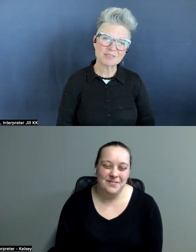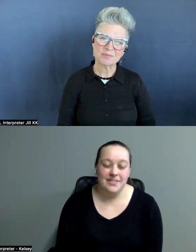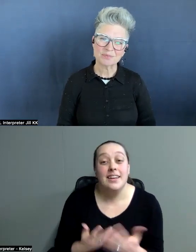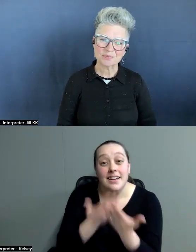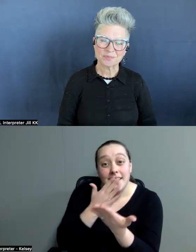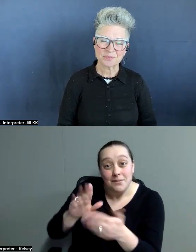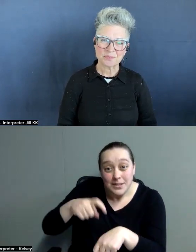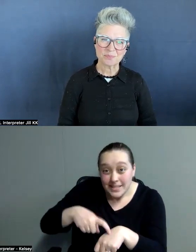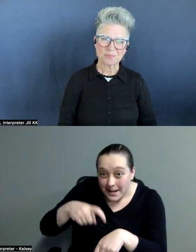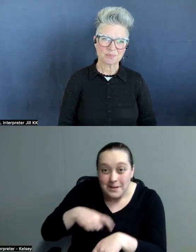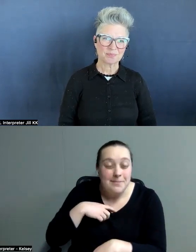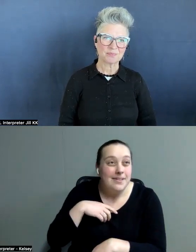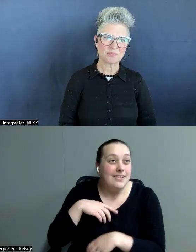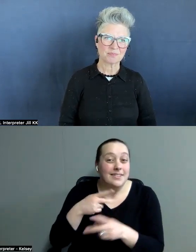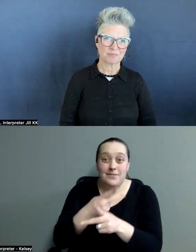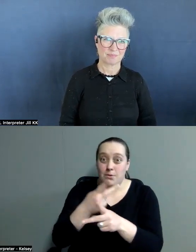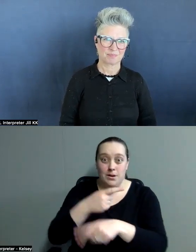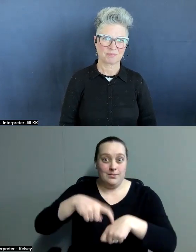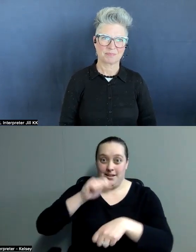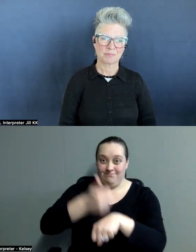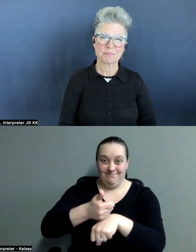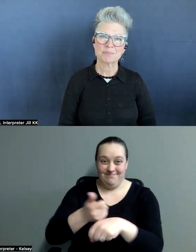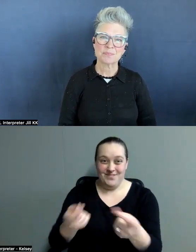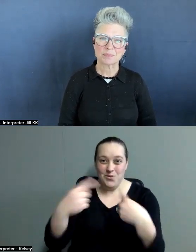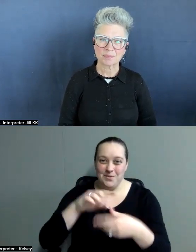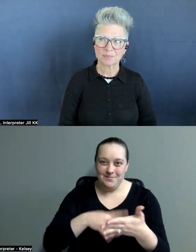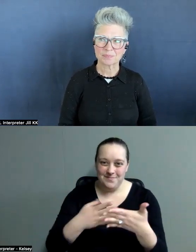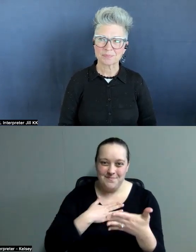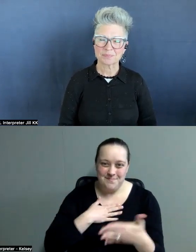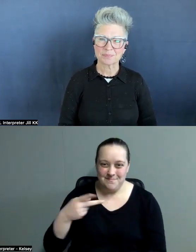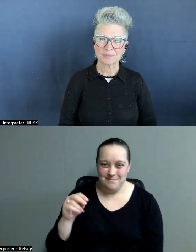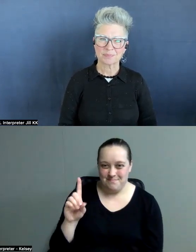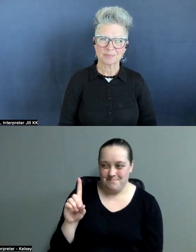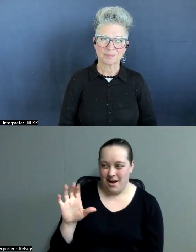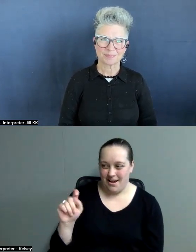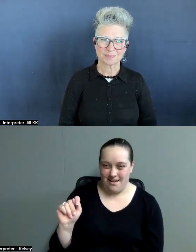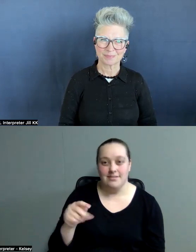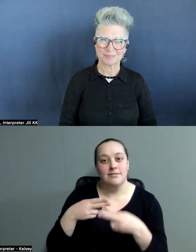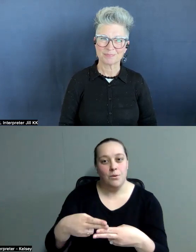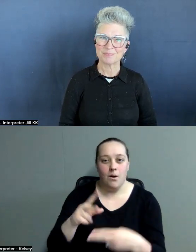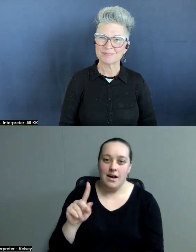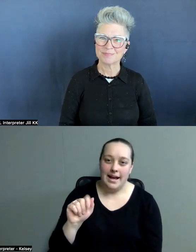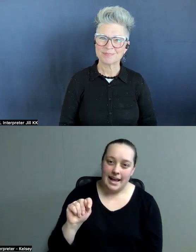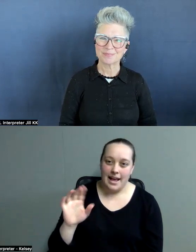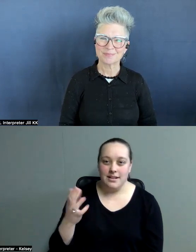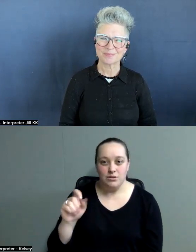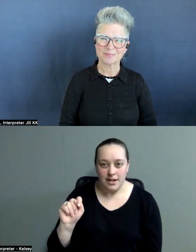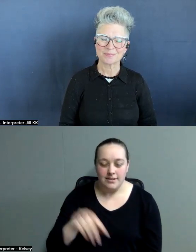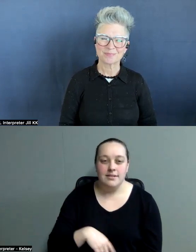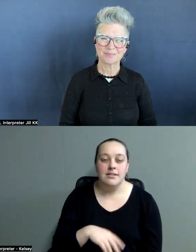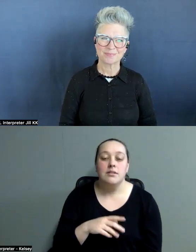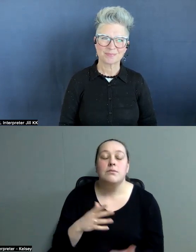and making a big amount of time. It's good to come on my podcast. This is the Cat Chat Podcast. I'm really happy